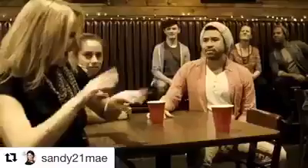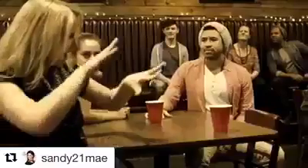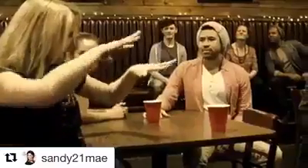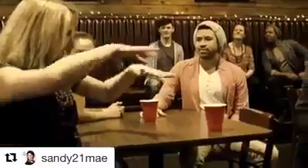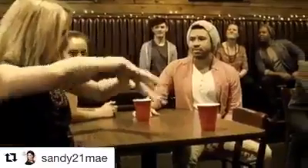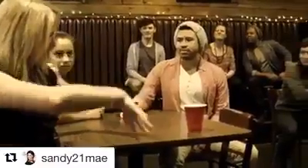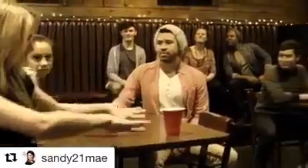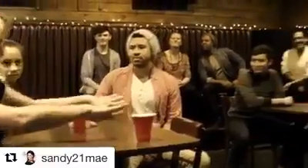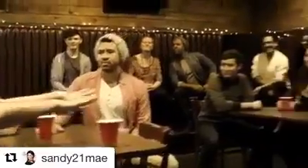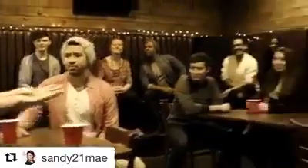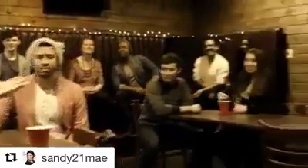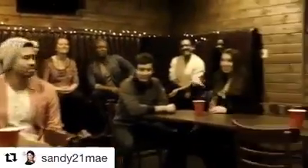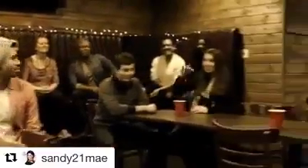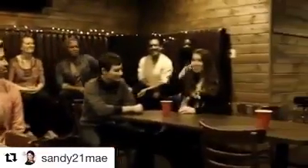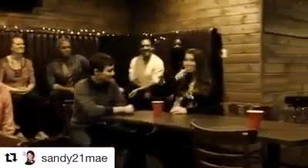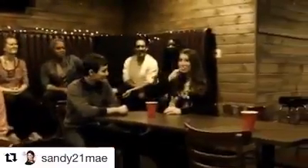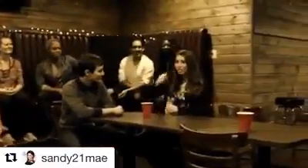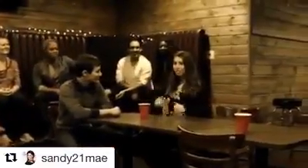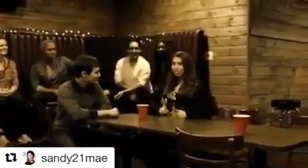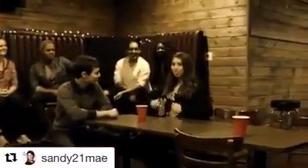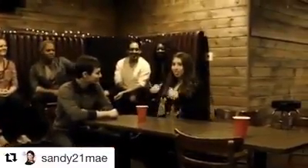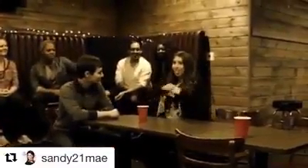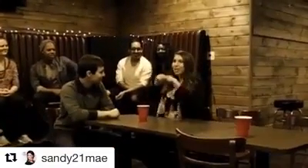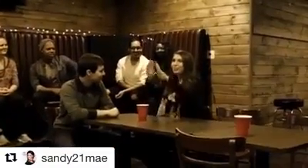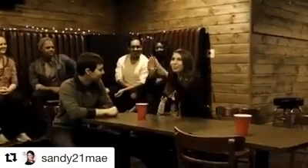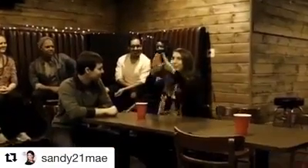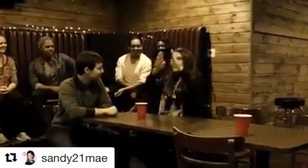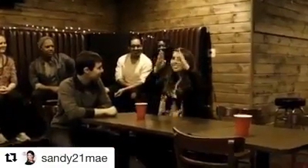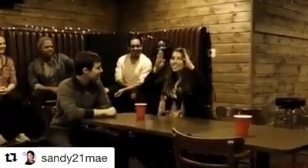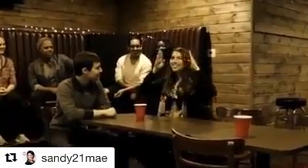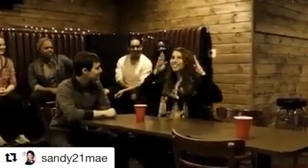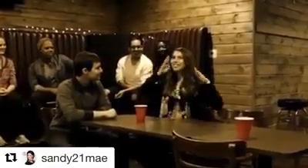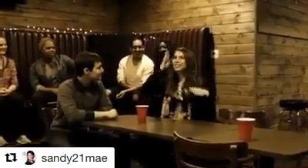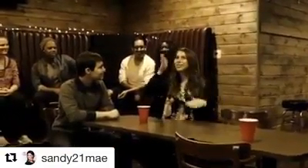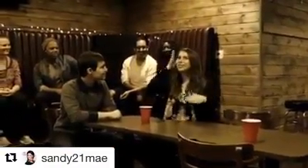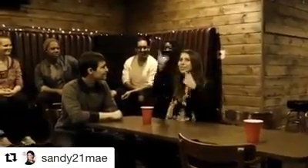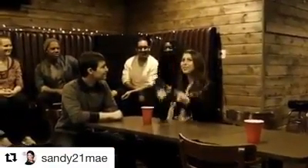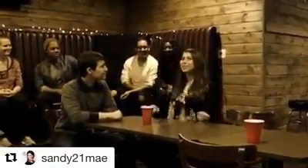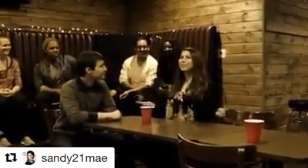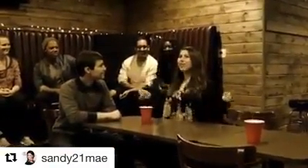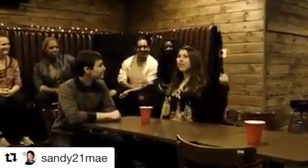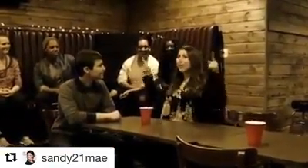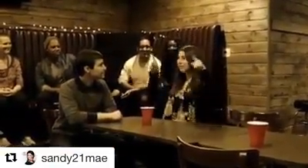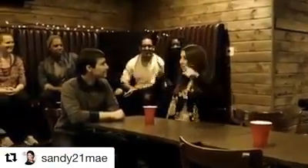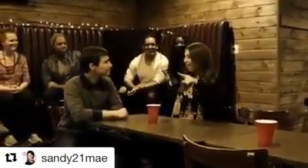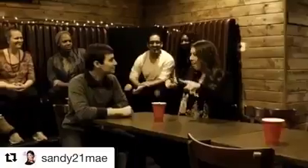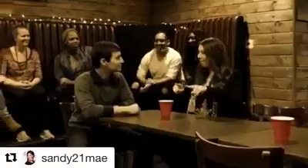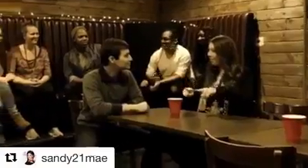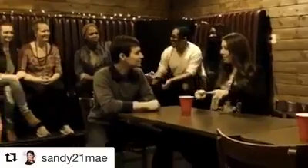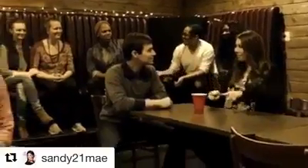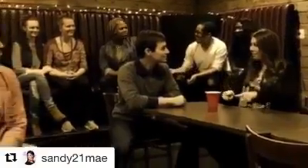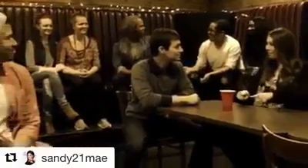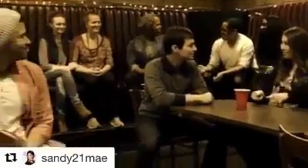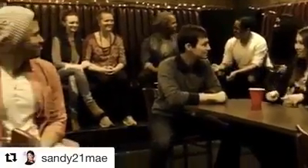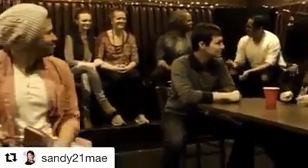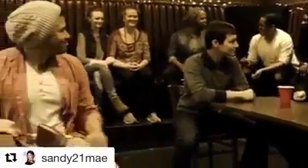Beating of the drums There is a life about to start When tomorrow comes